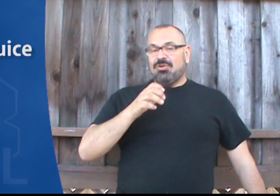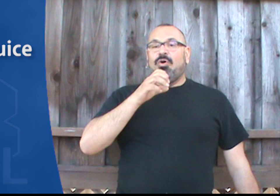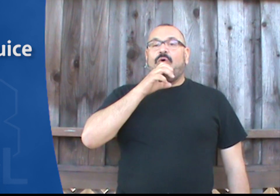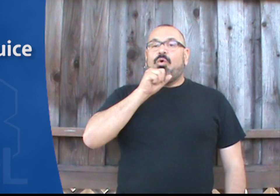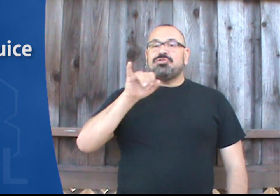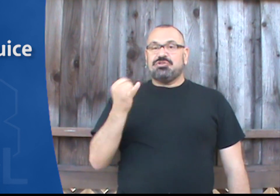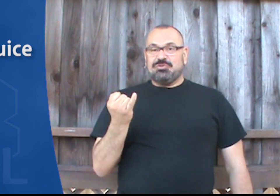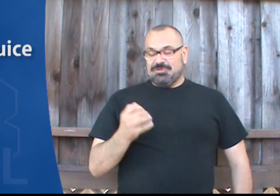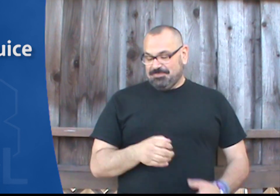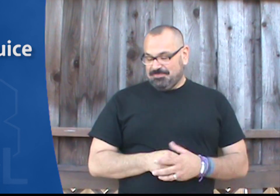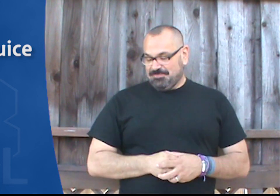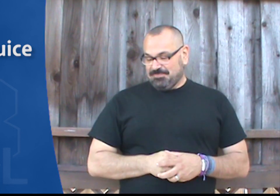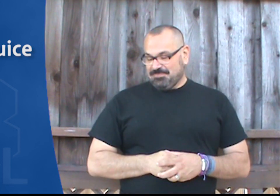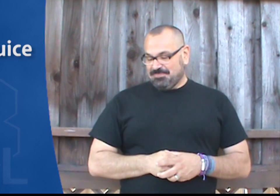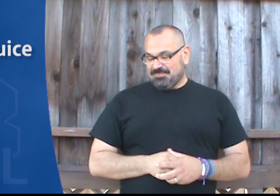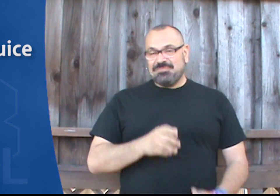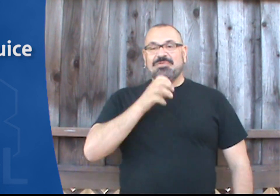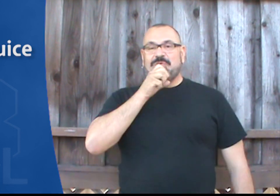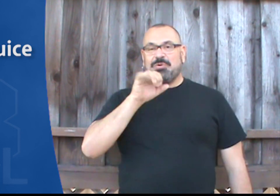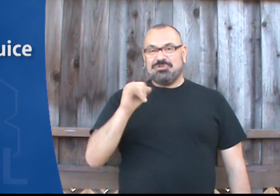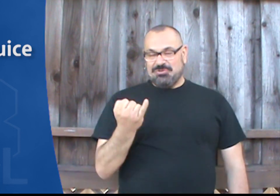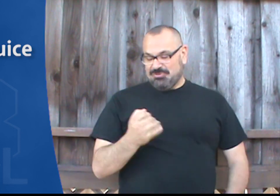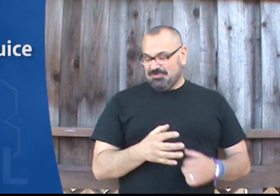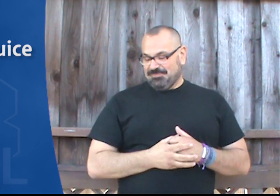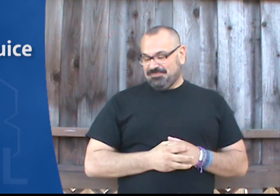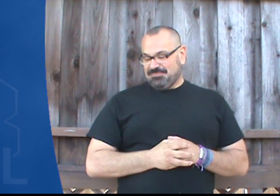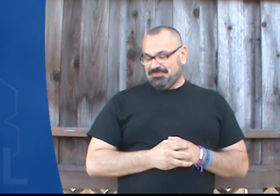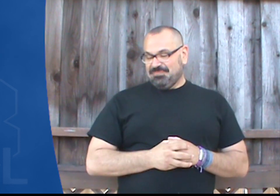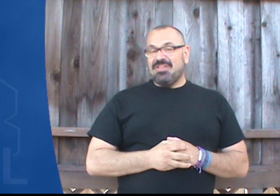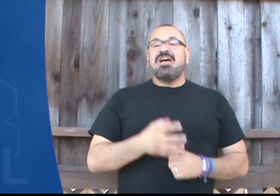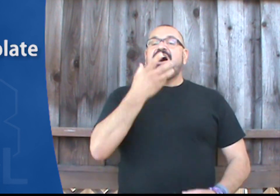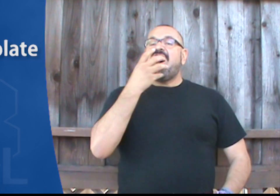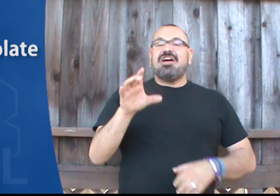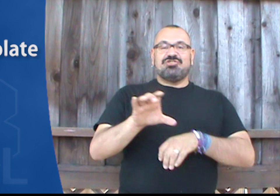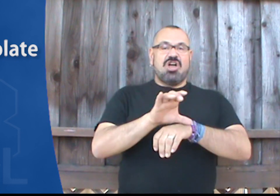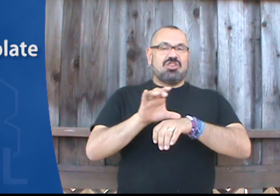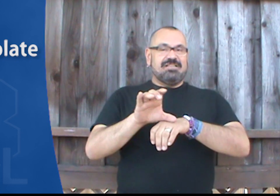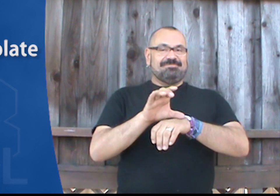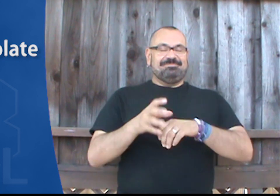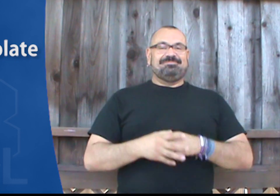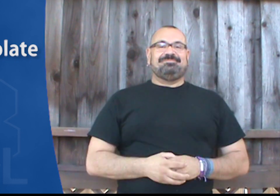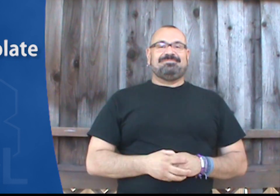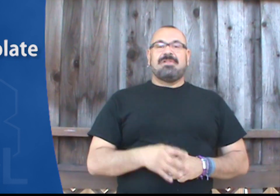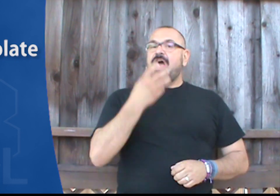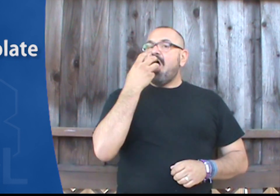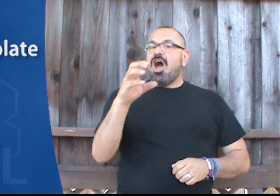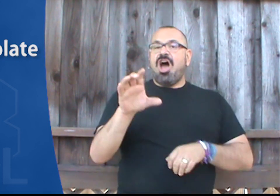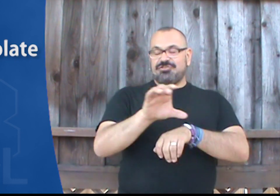Orange juice. Orange juice. Hot chocolate. Hot